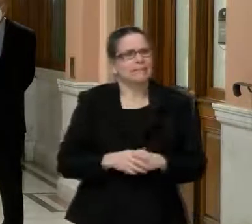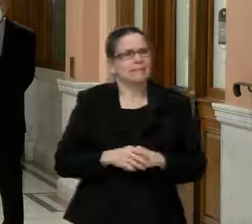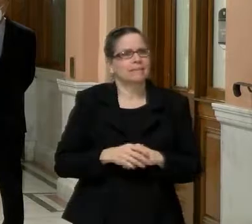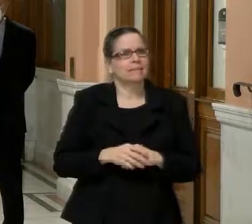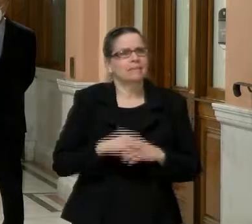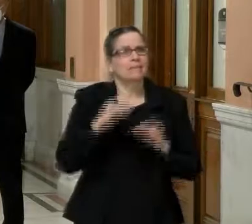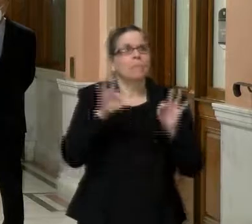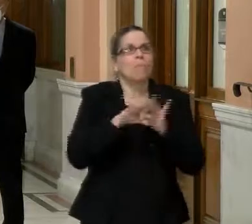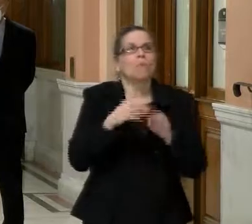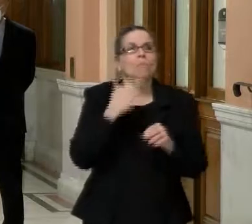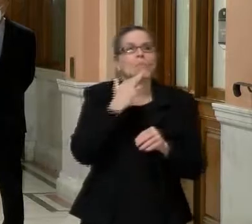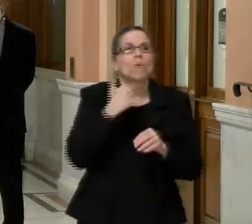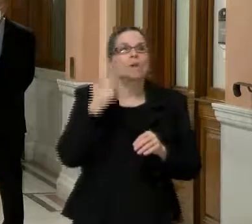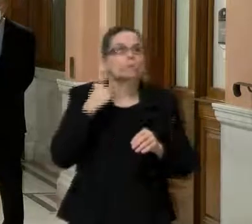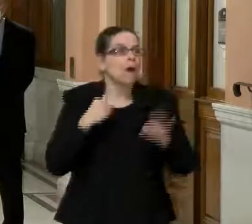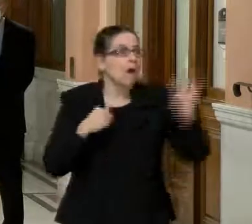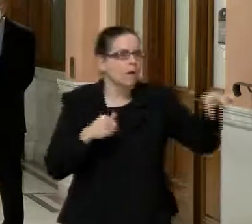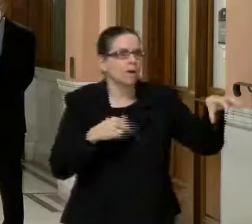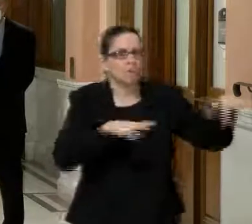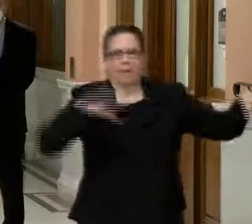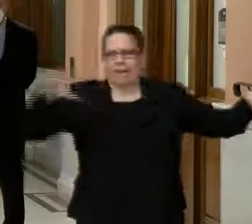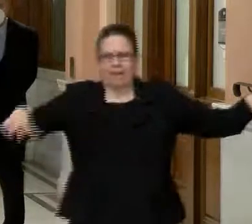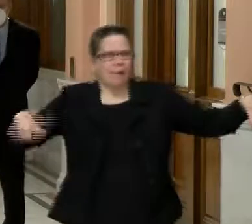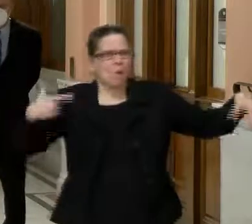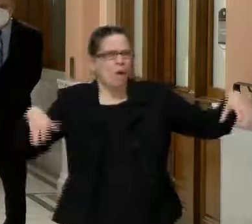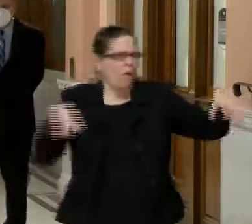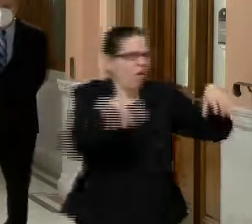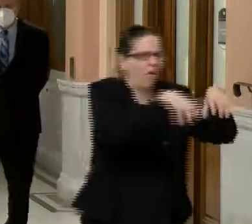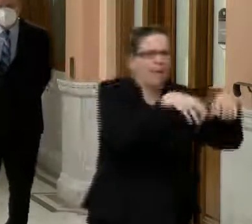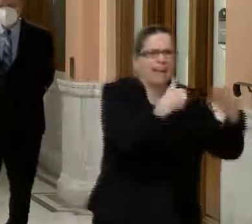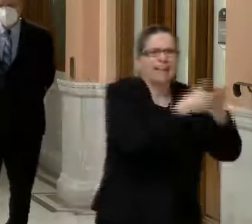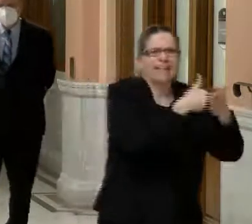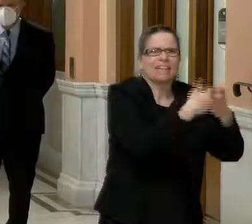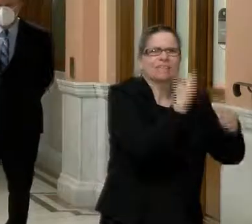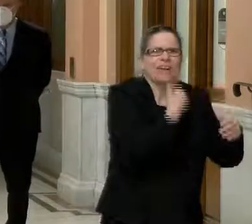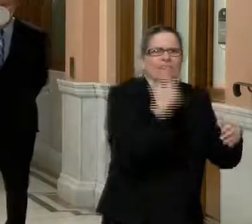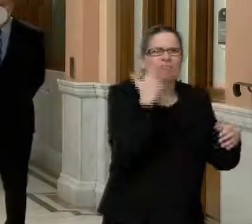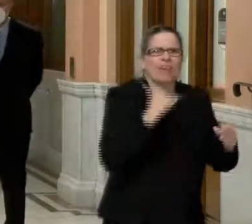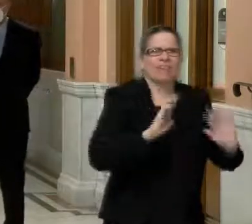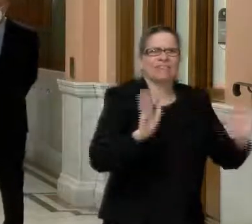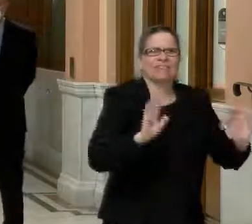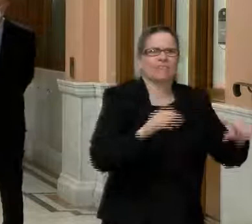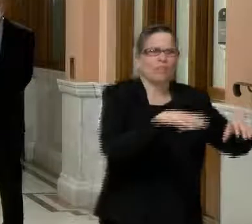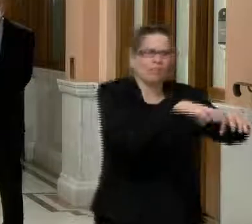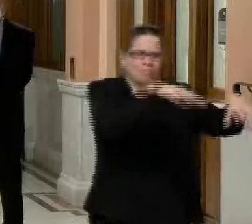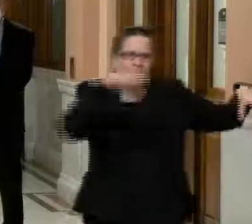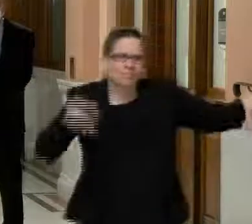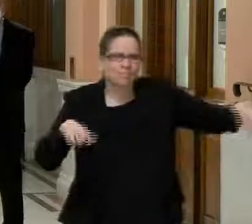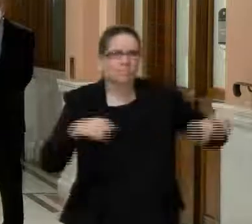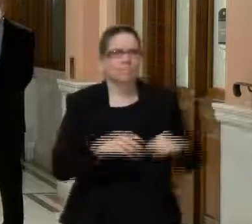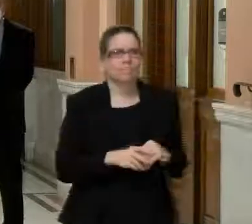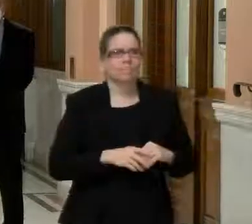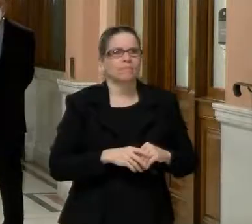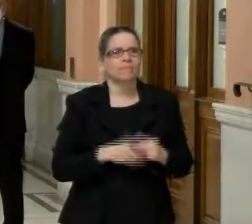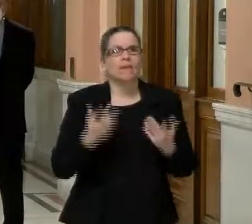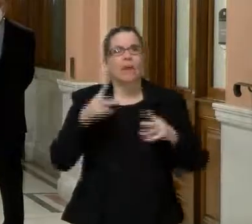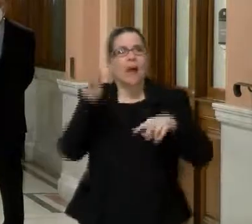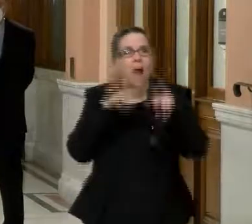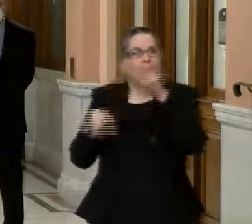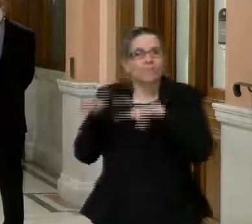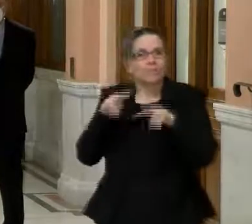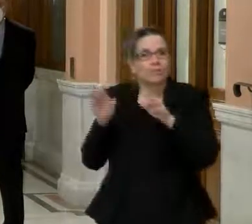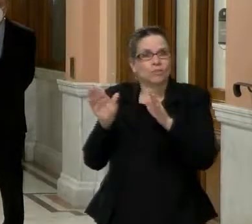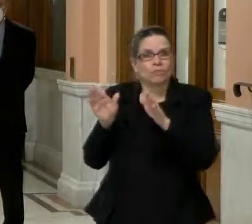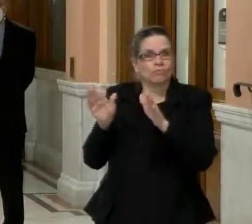uh, if possible, from the vaccination sites and from the observation sites. So, we've been exploring, and I think we've got some good,